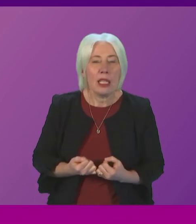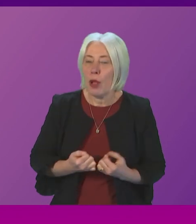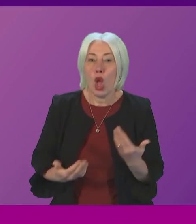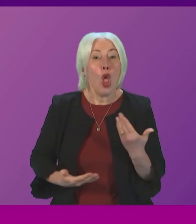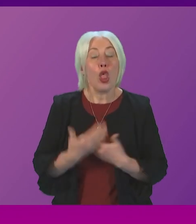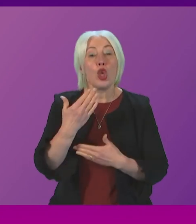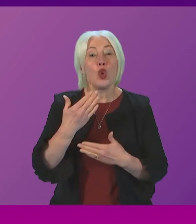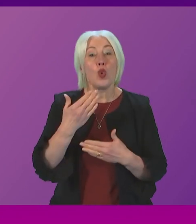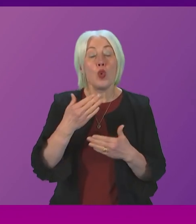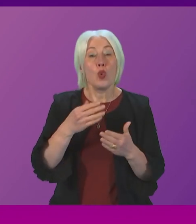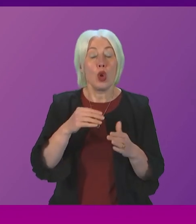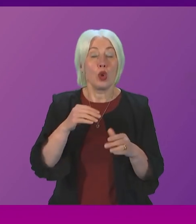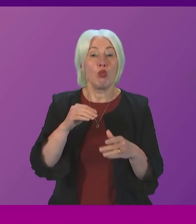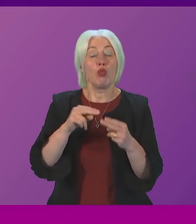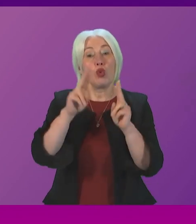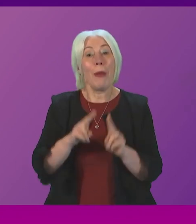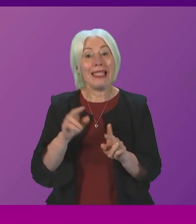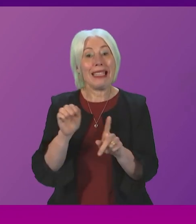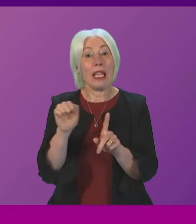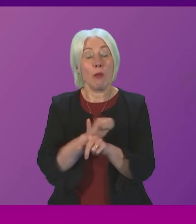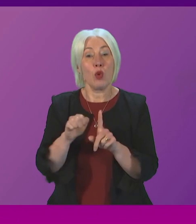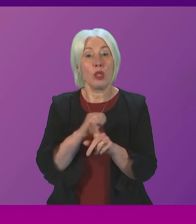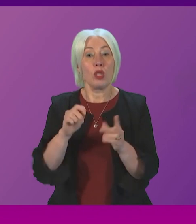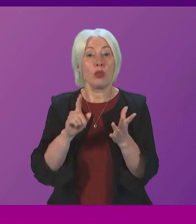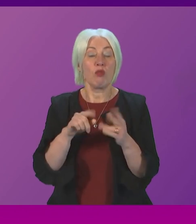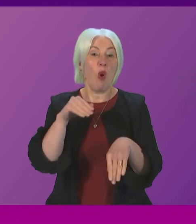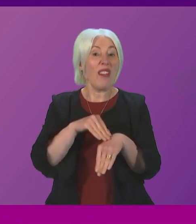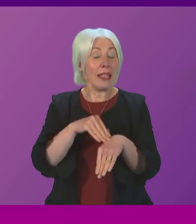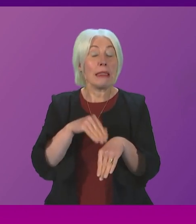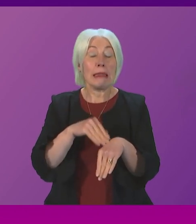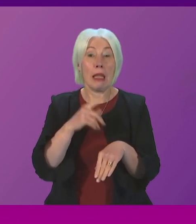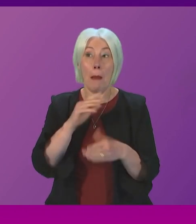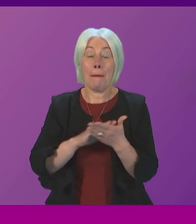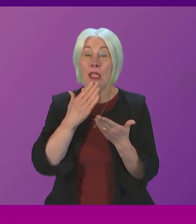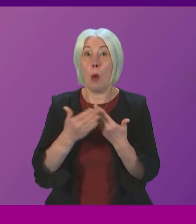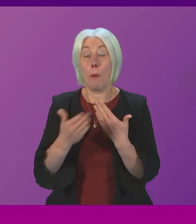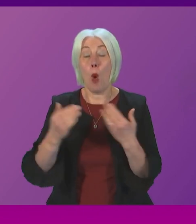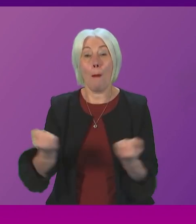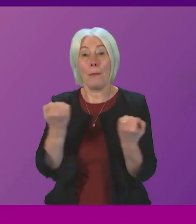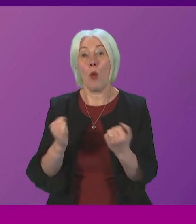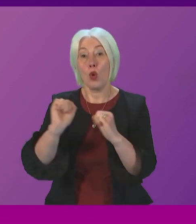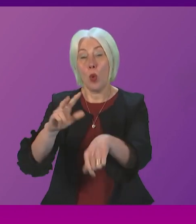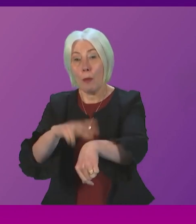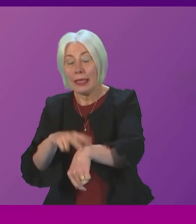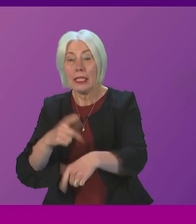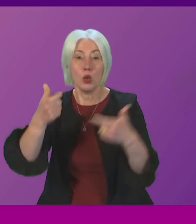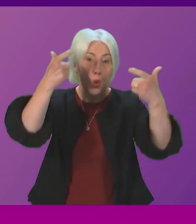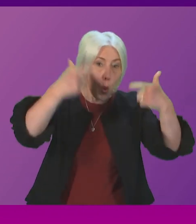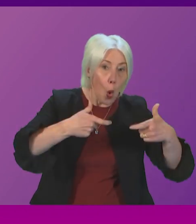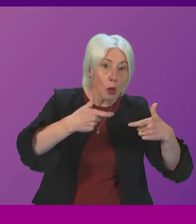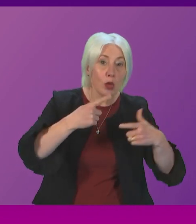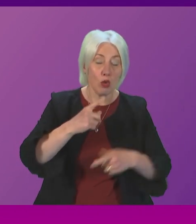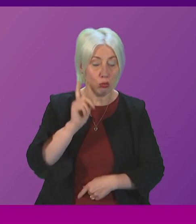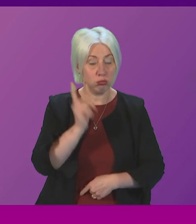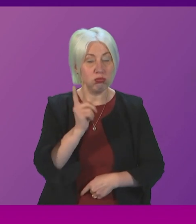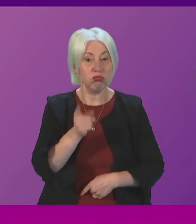heralded as gold standard legislation has given more powers to police to the courts to punish